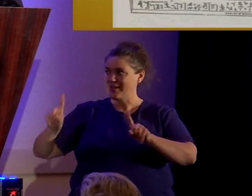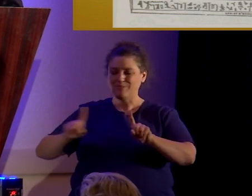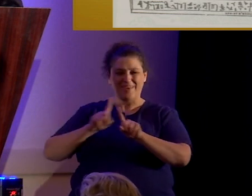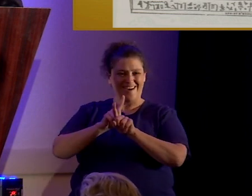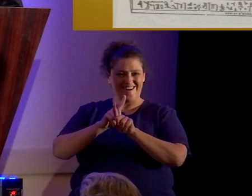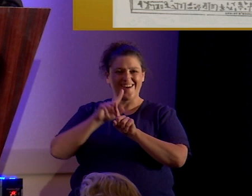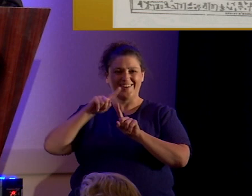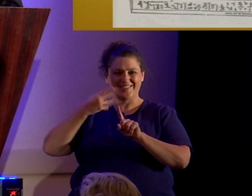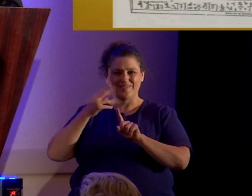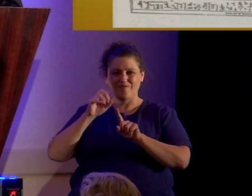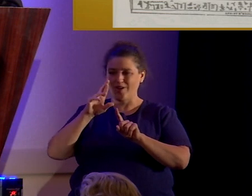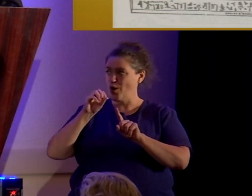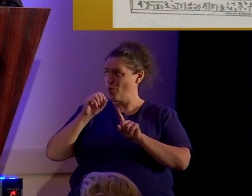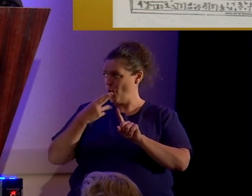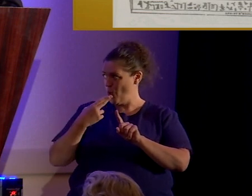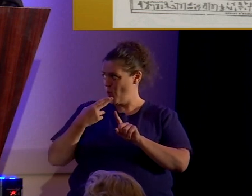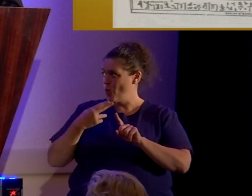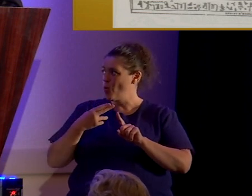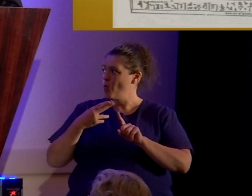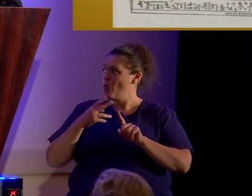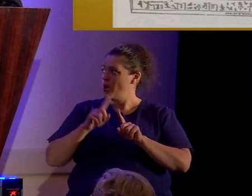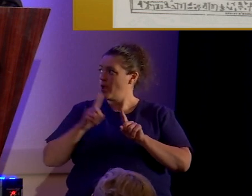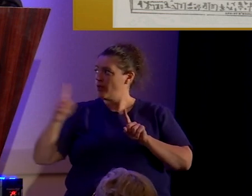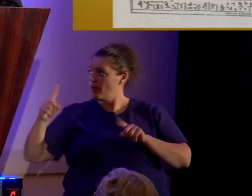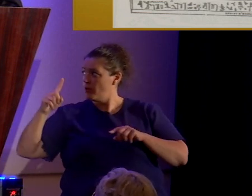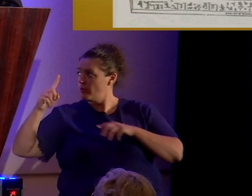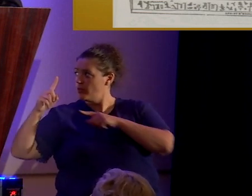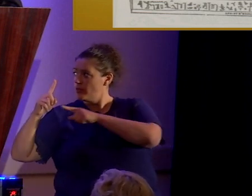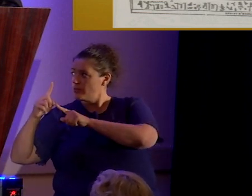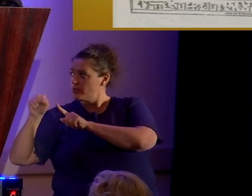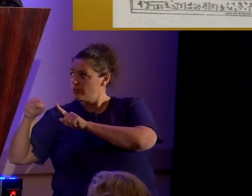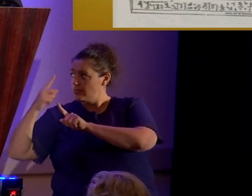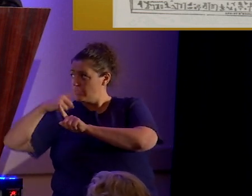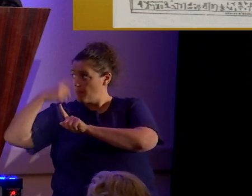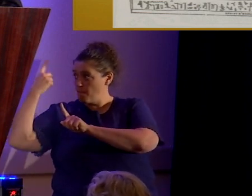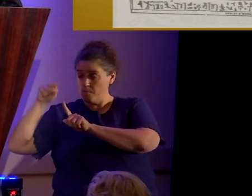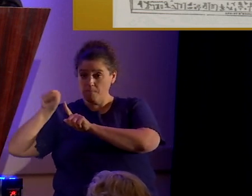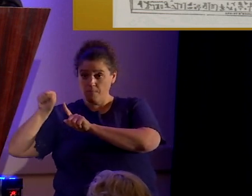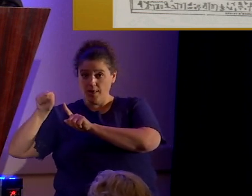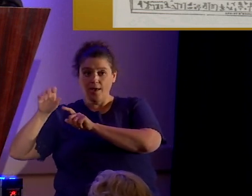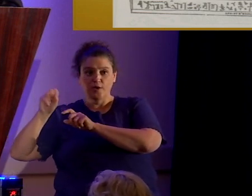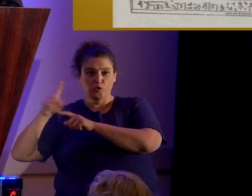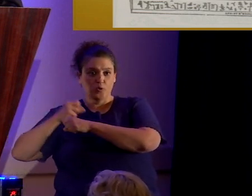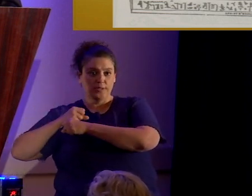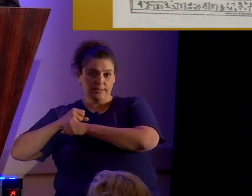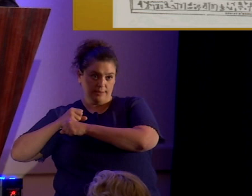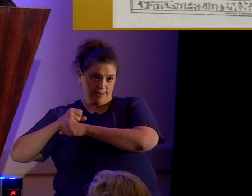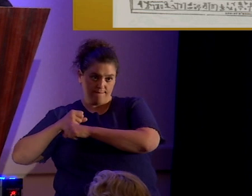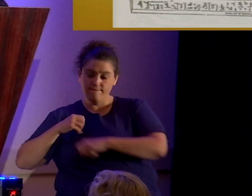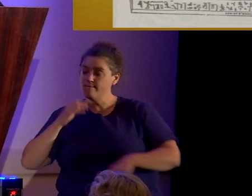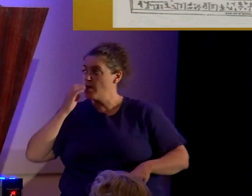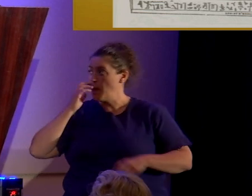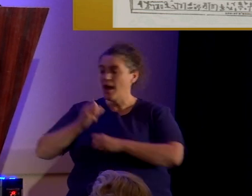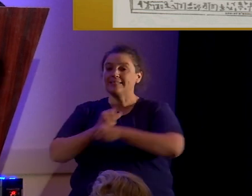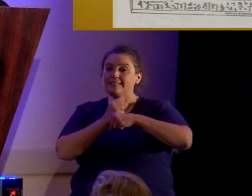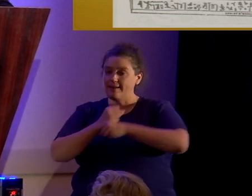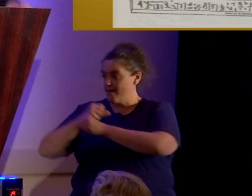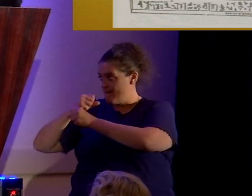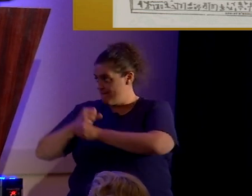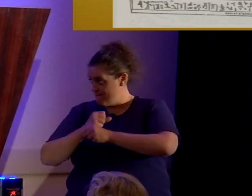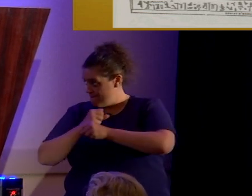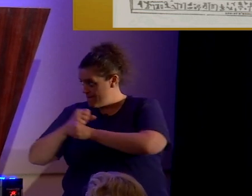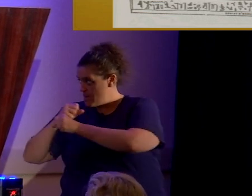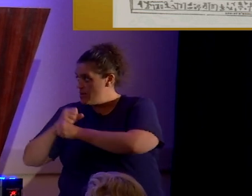And, uh, this over here is, of course, since he's black, uh, is a slave. Again,